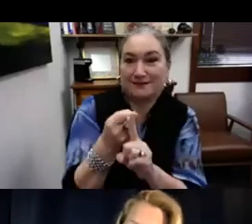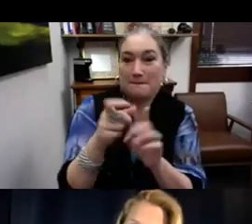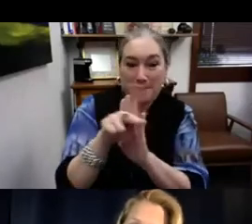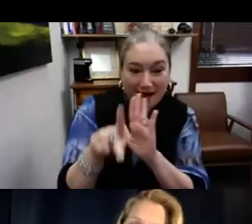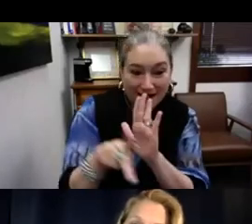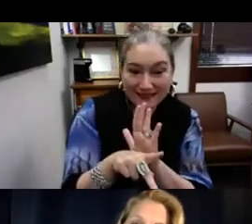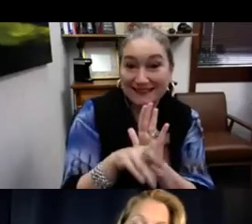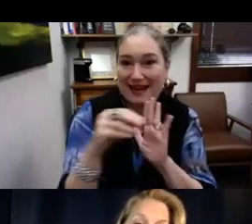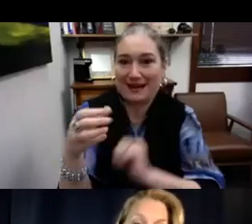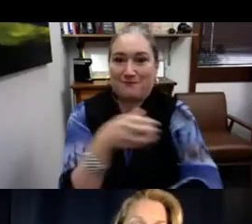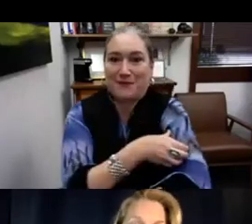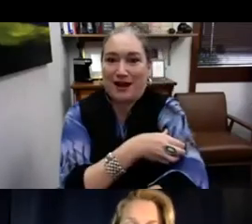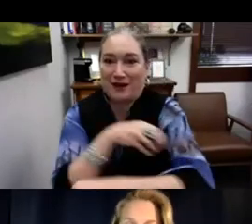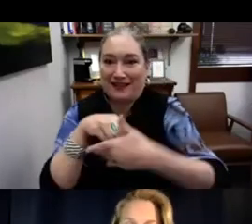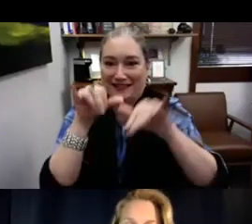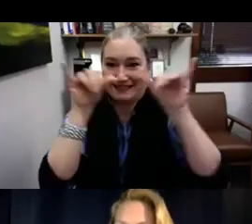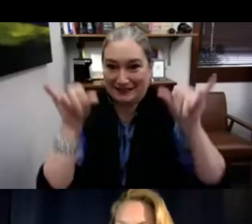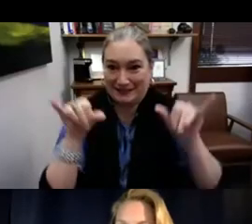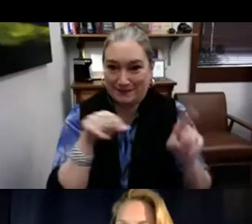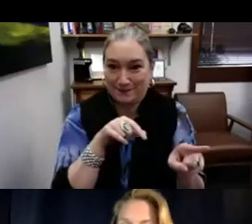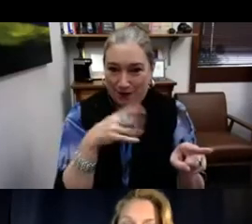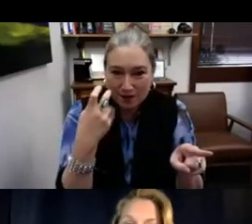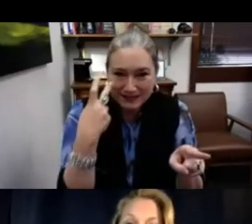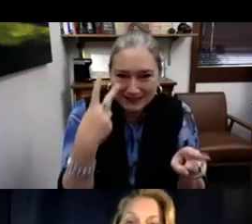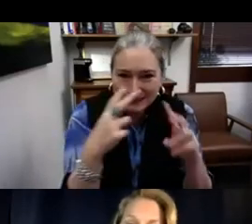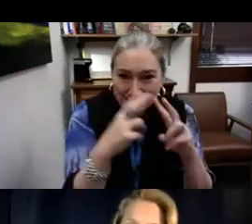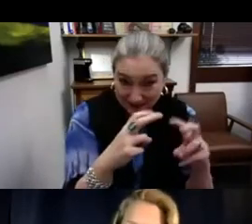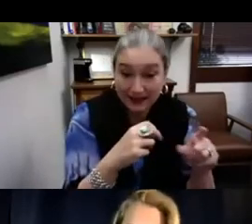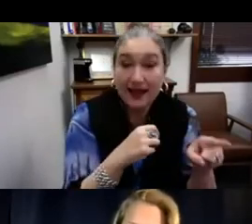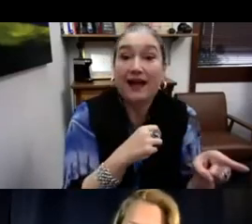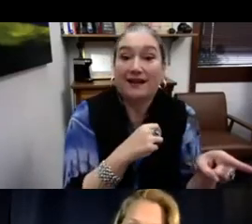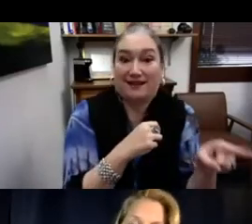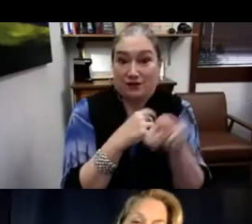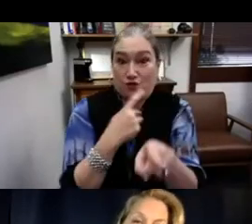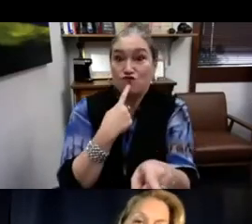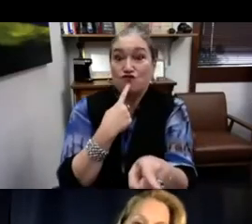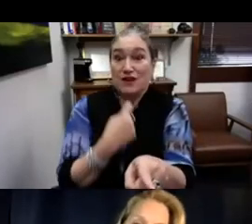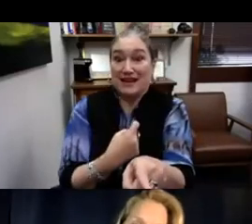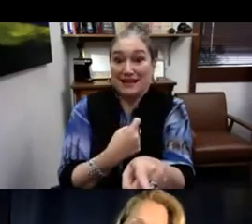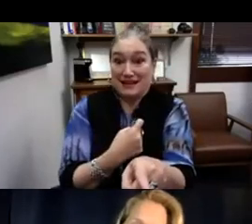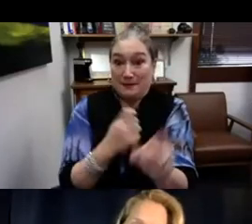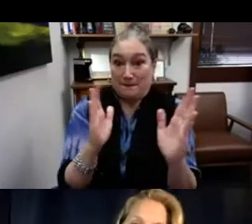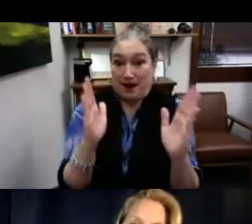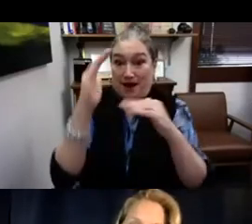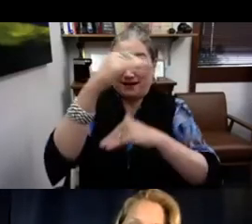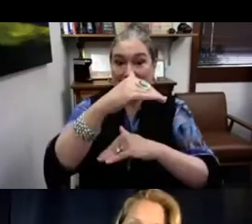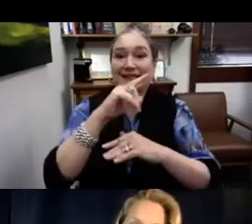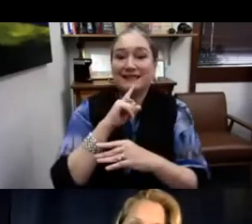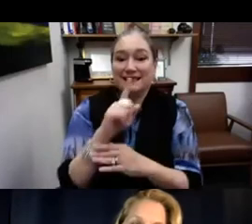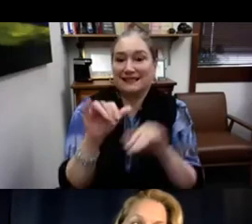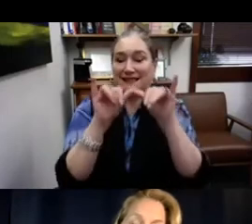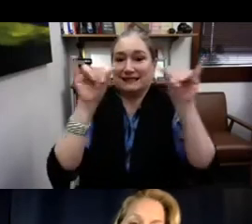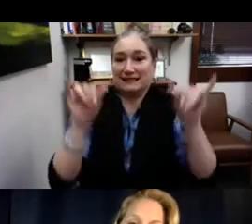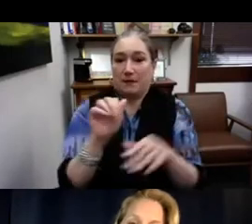Audism, different laws, policies, different power in the system, and how all of that is implicated from audism.